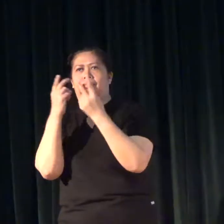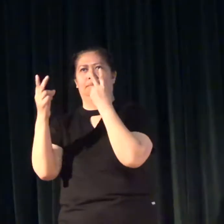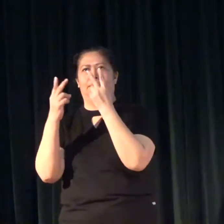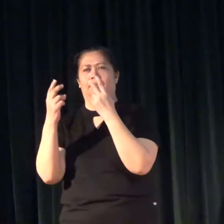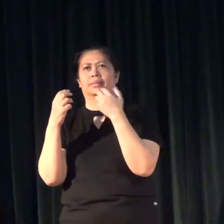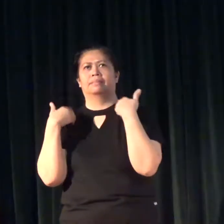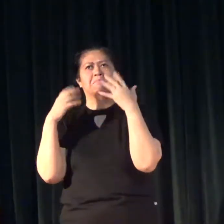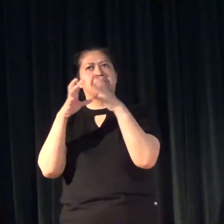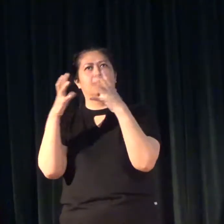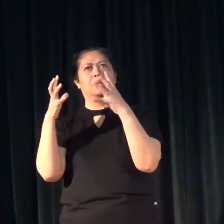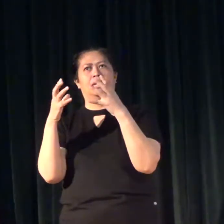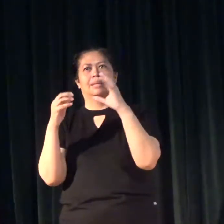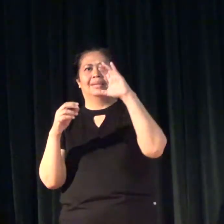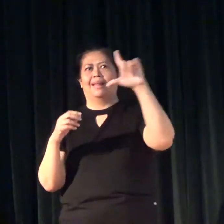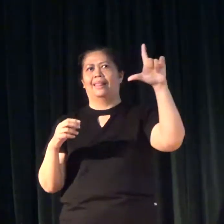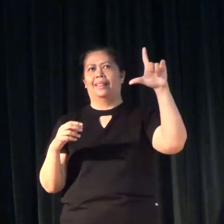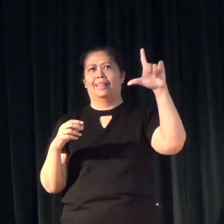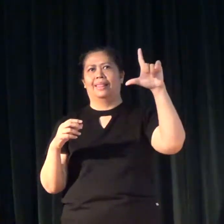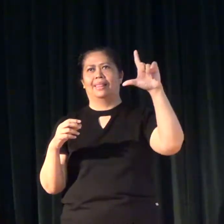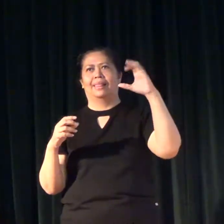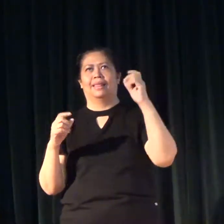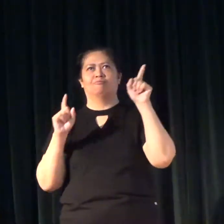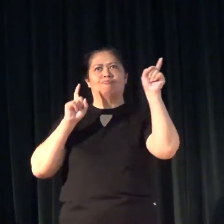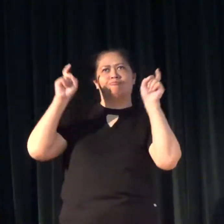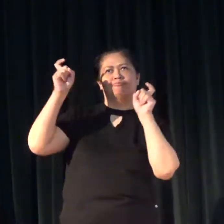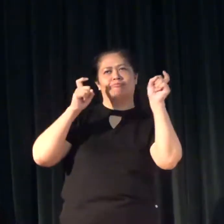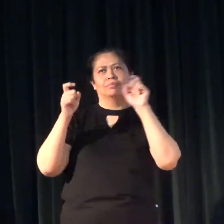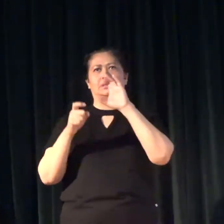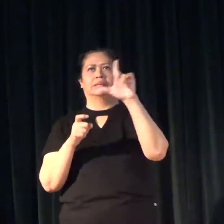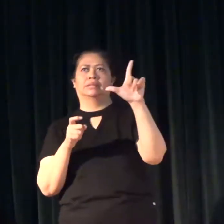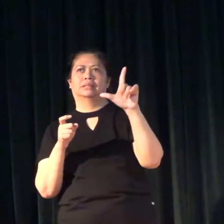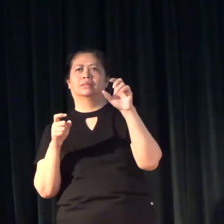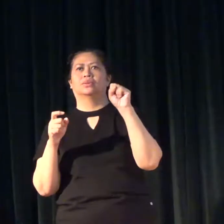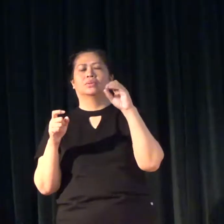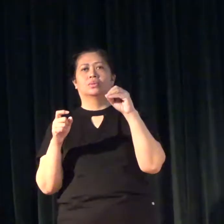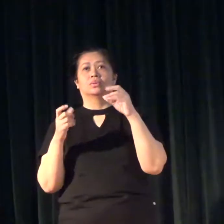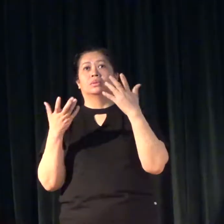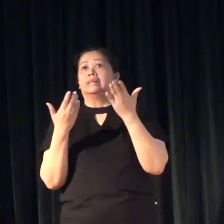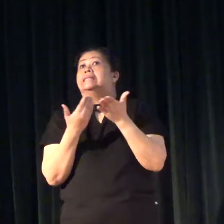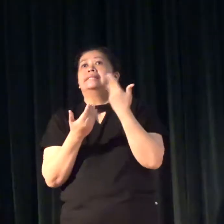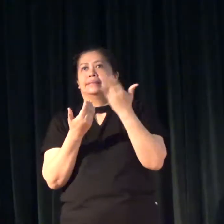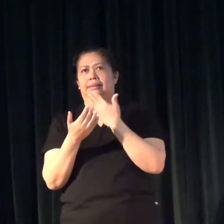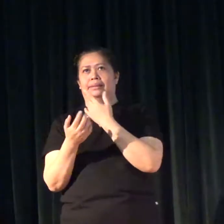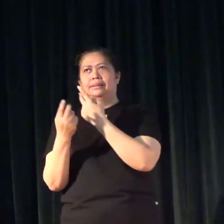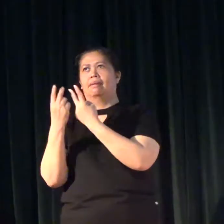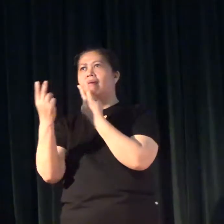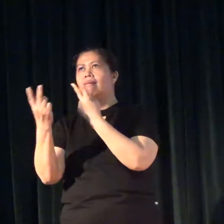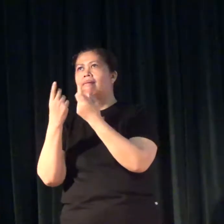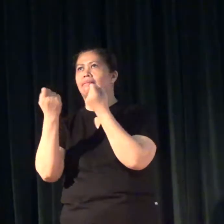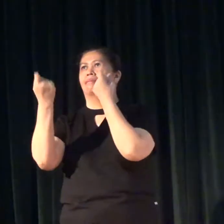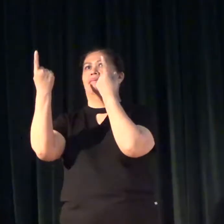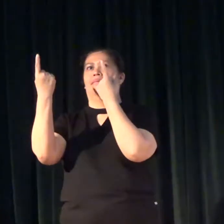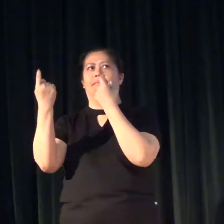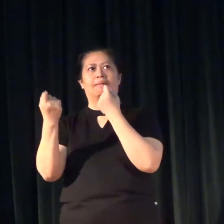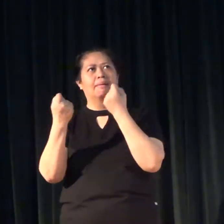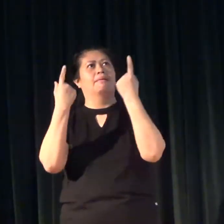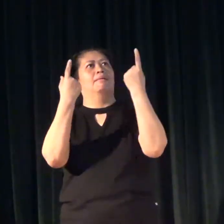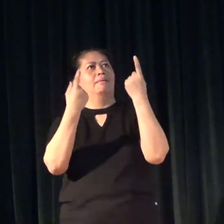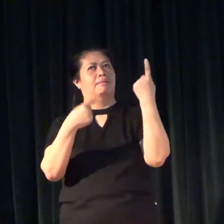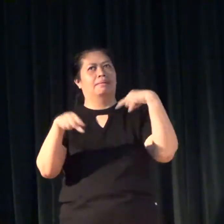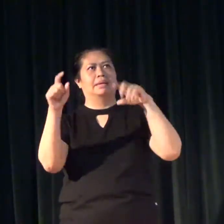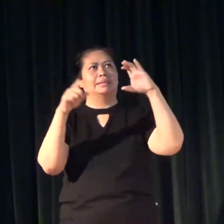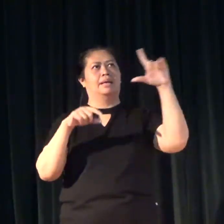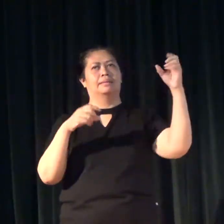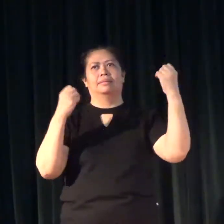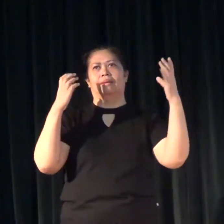They use a lot of classifiers, use a lot of gestures, and so, it's easy for them to really understand